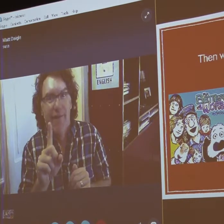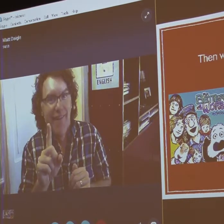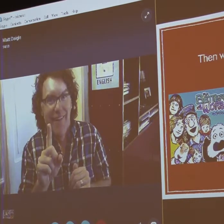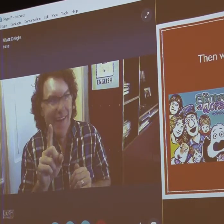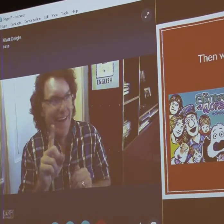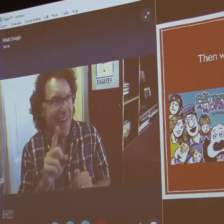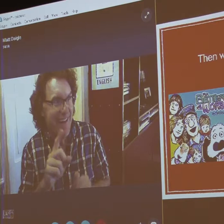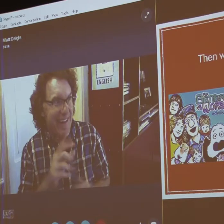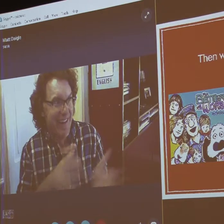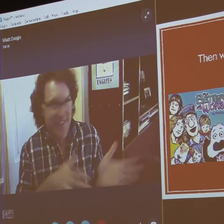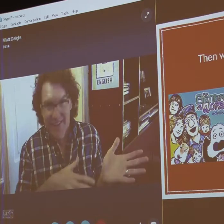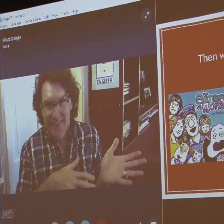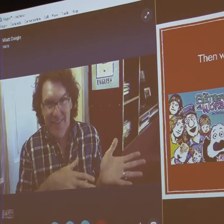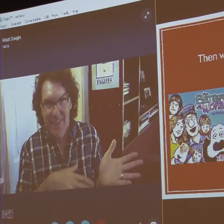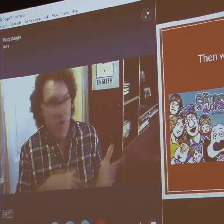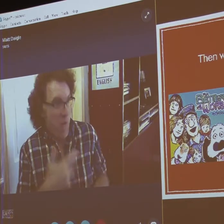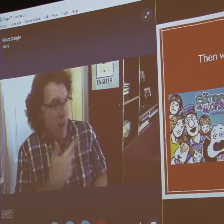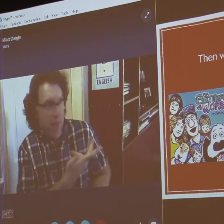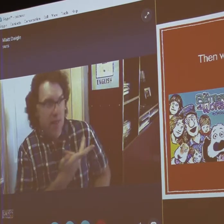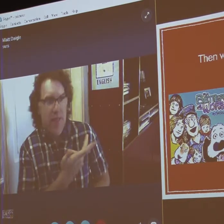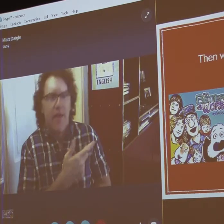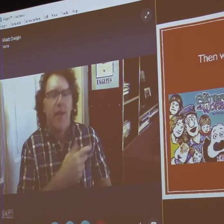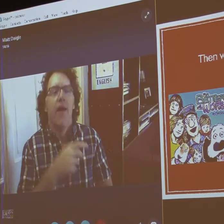say he was about one years old.